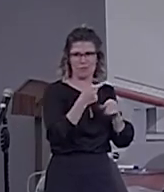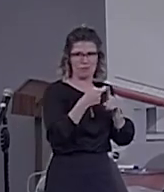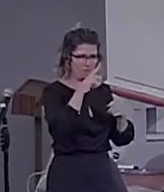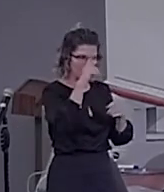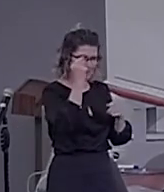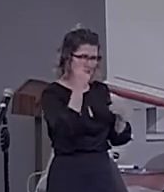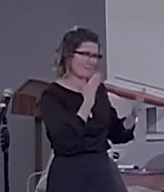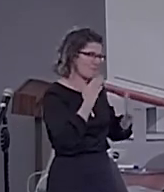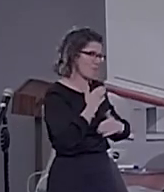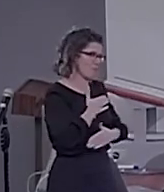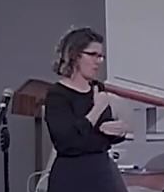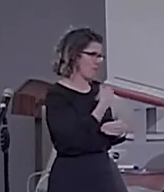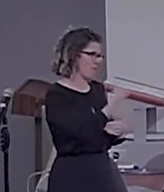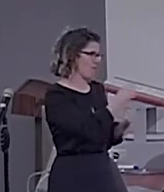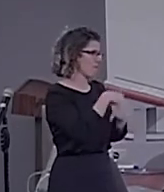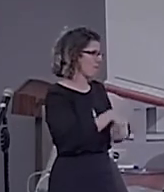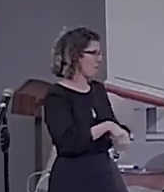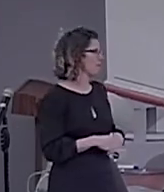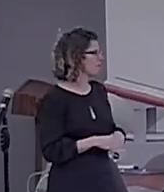Thank you so much.